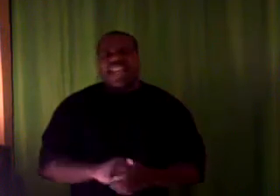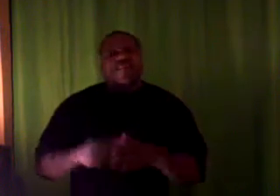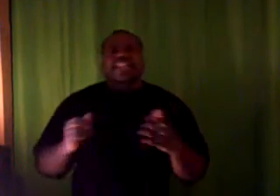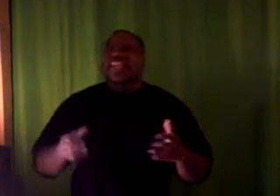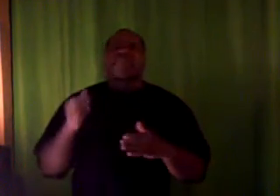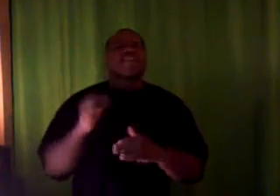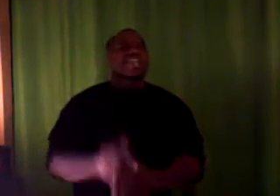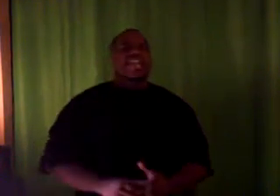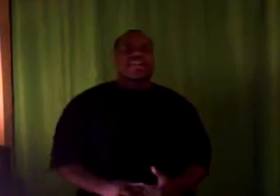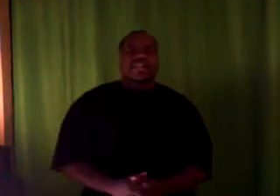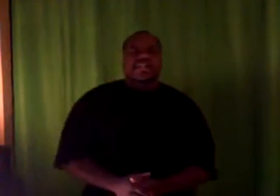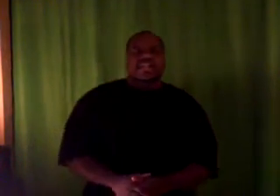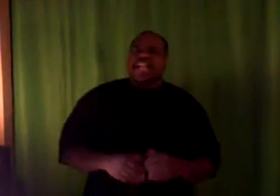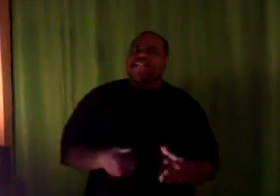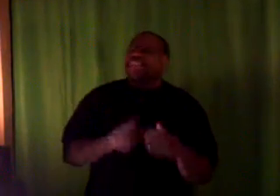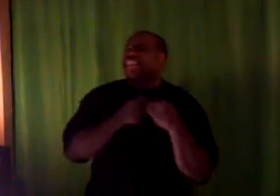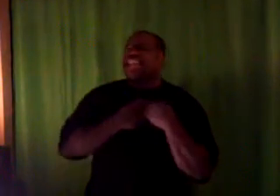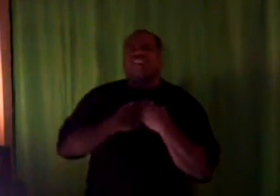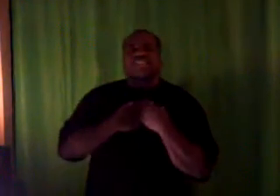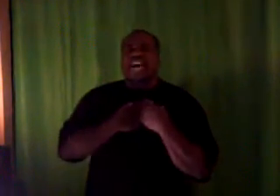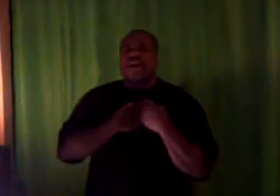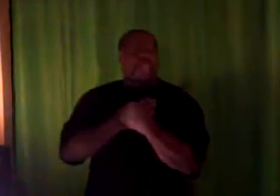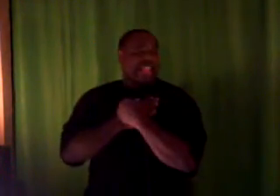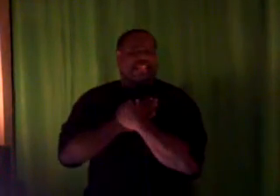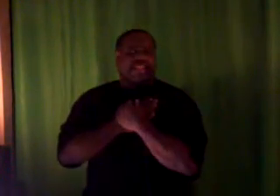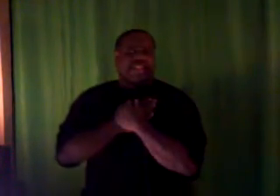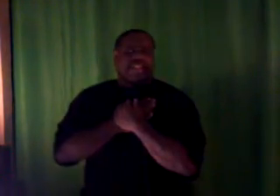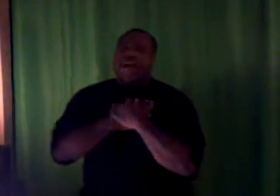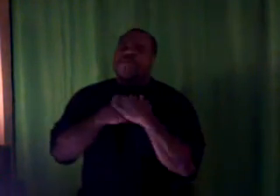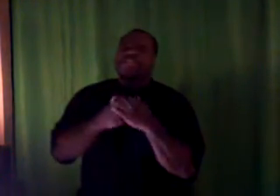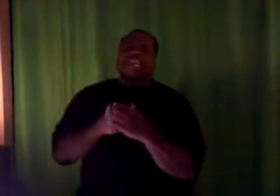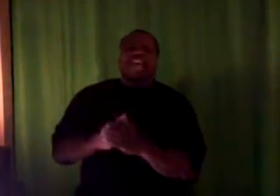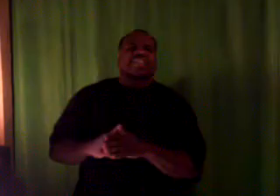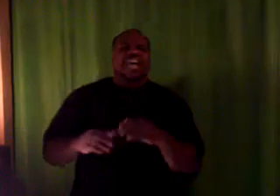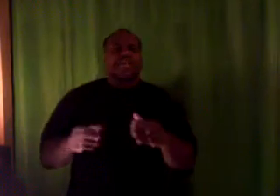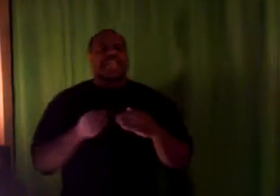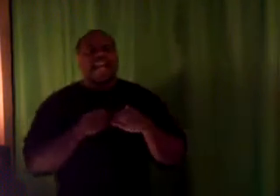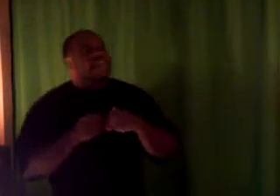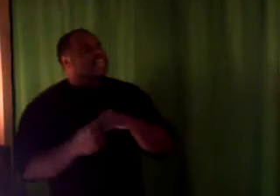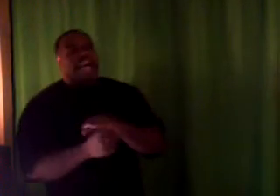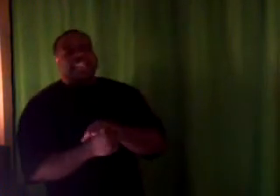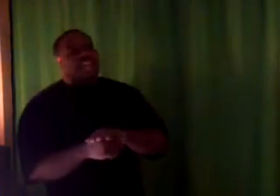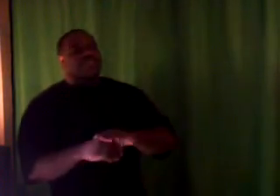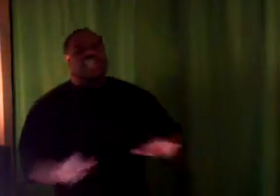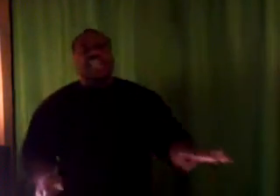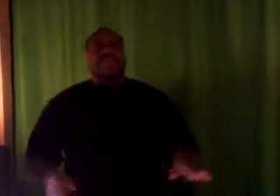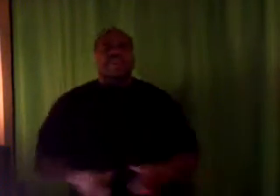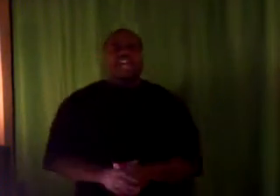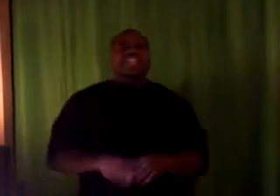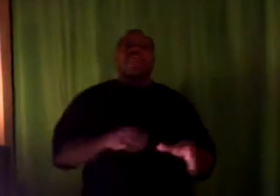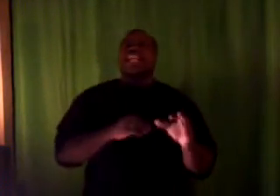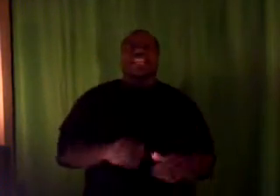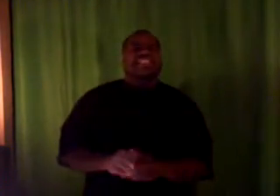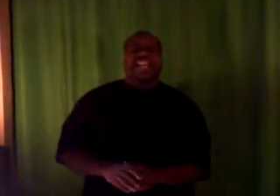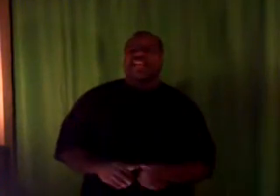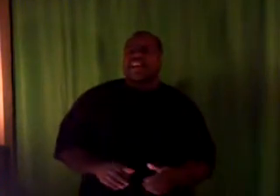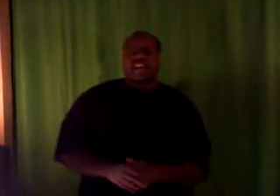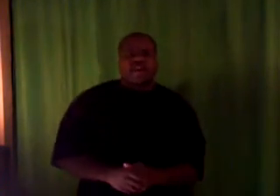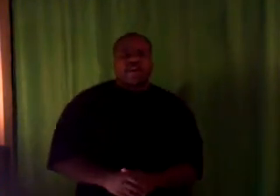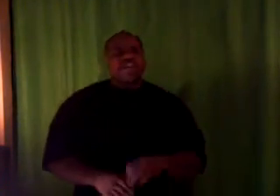nigga that. Watch that word nigga. I used to say it all the time. I'm guilty. I used to say it all the time. But now, I don't say that word. I try not to say nigga no more.